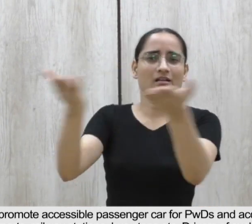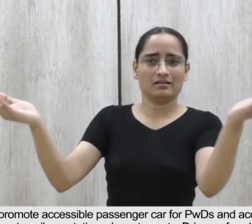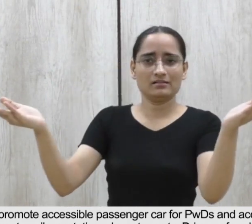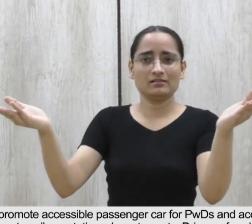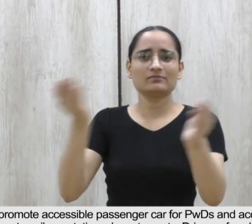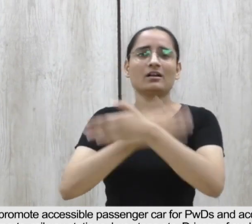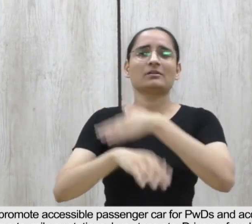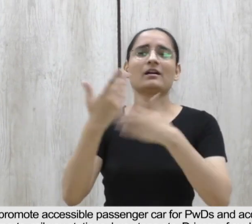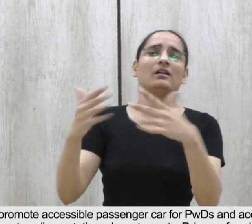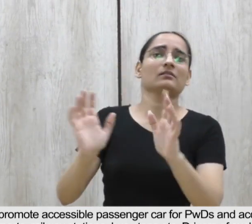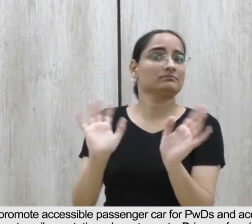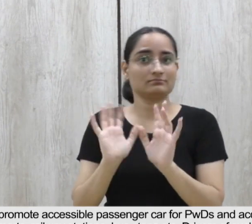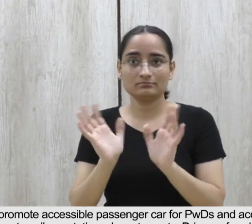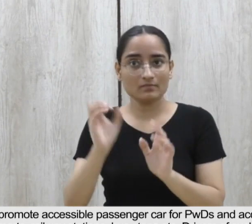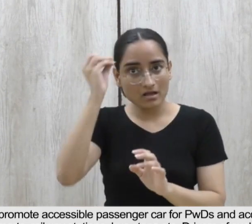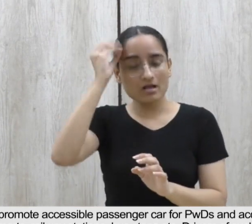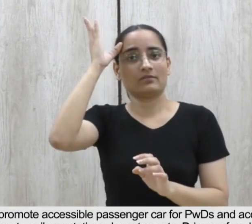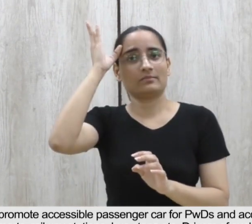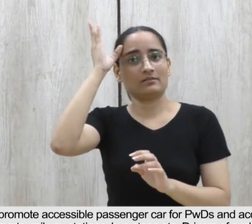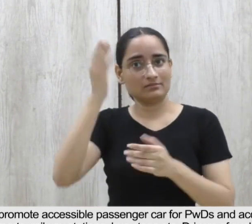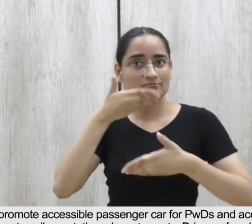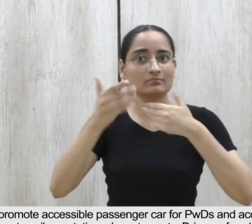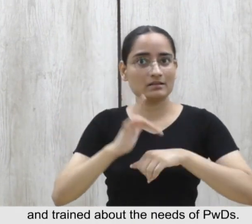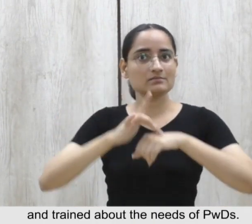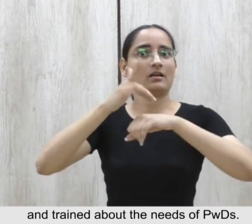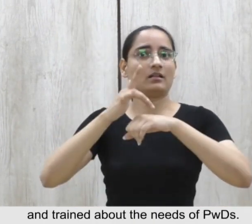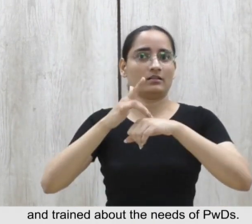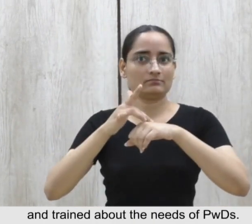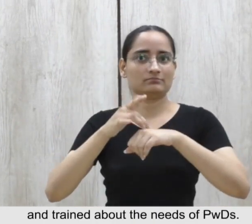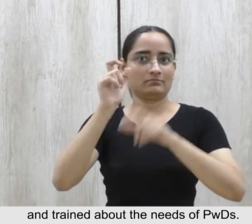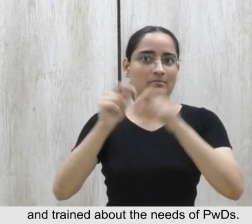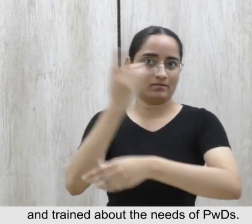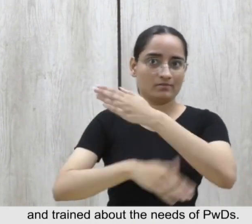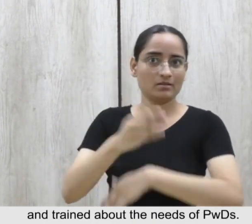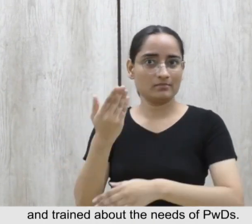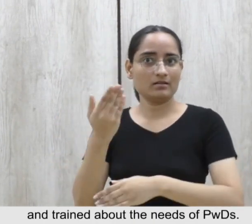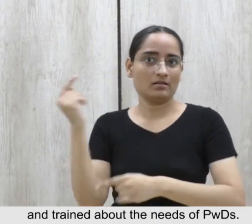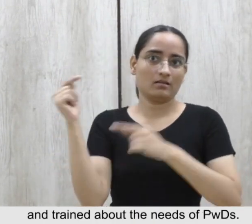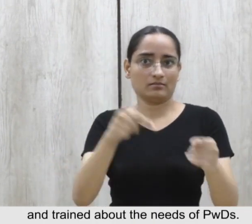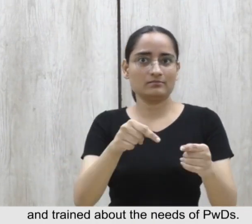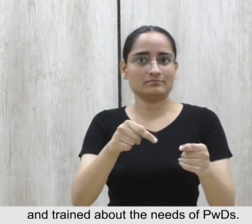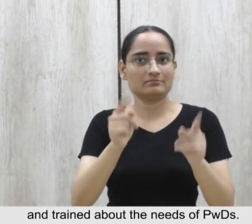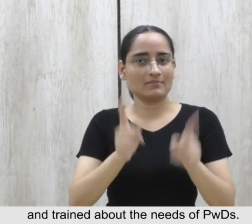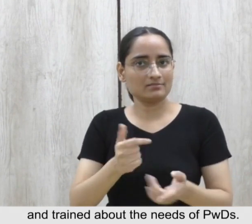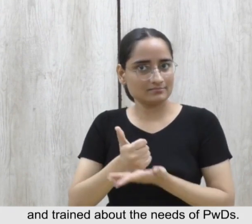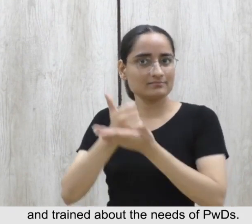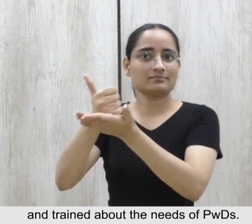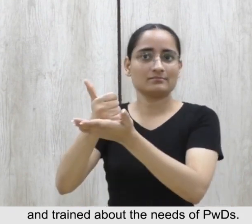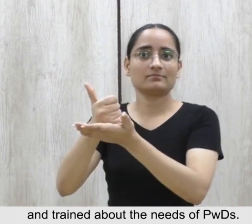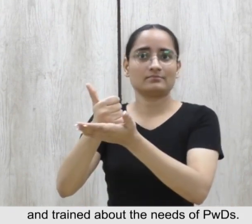vehicles will be sensitized and also trained about the needs